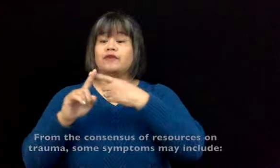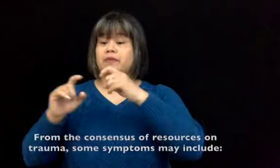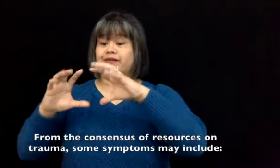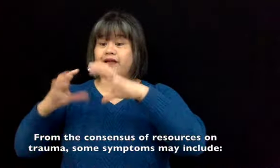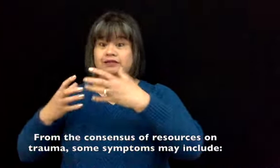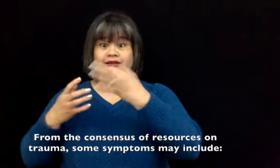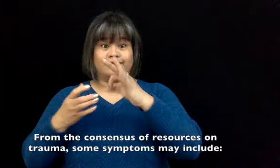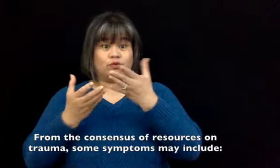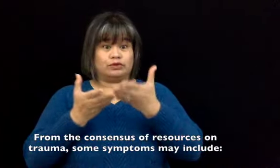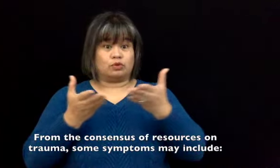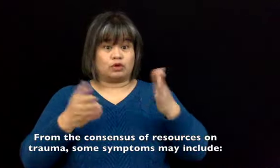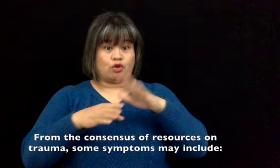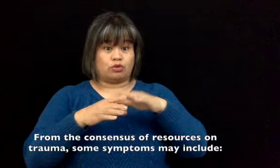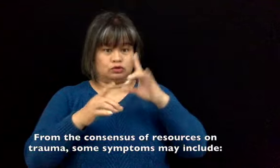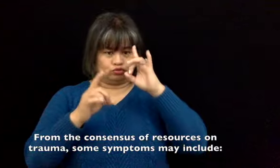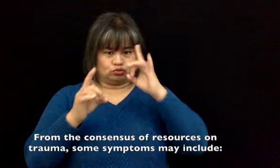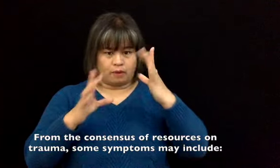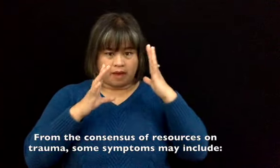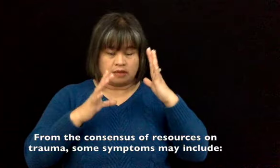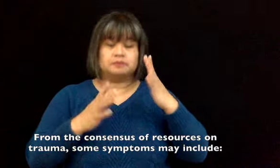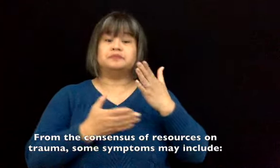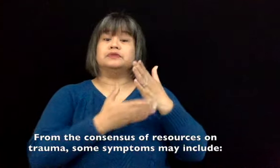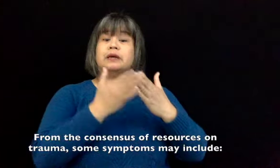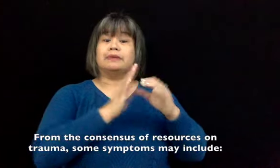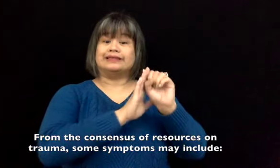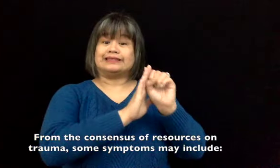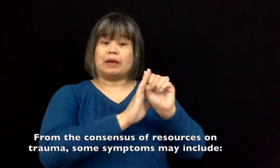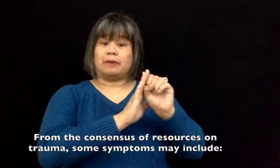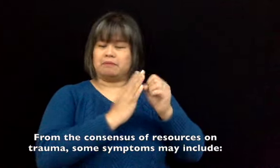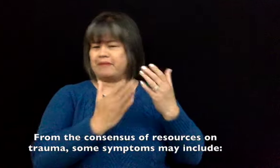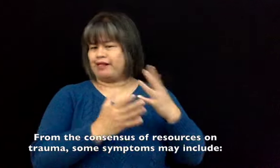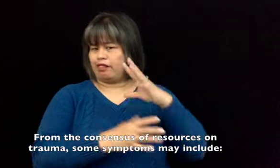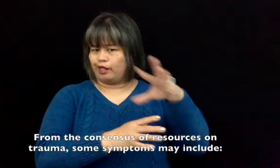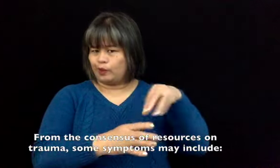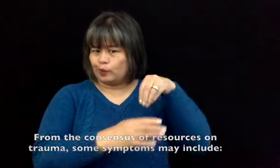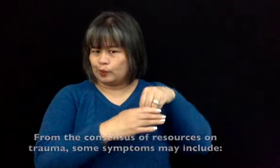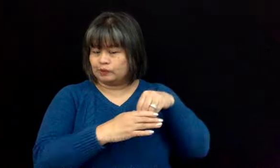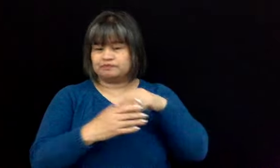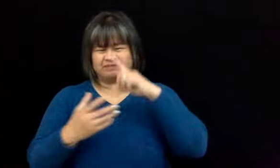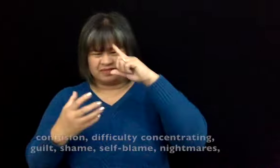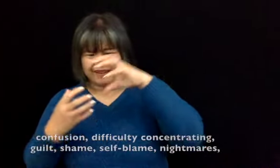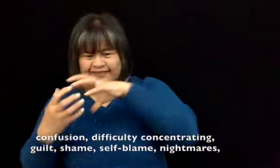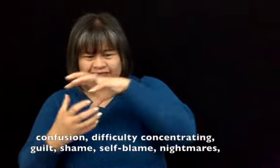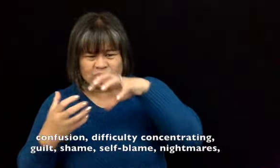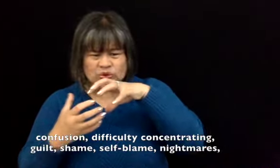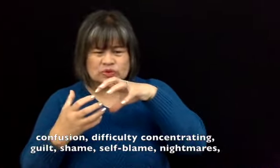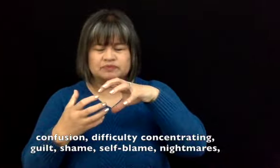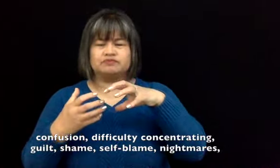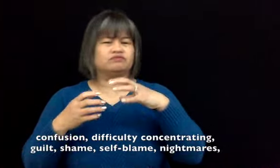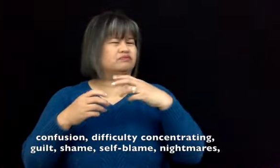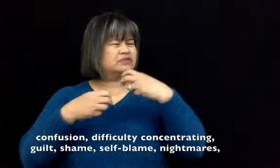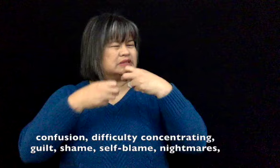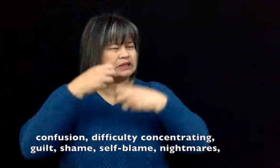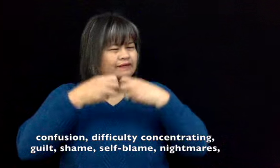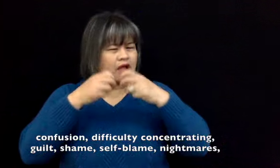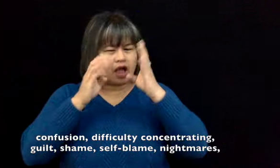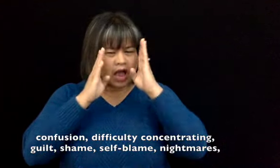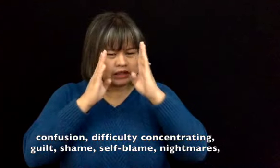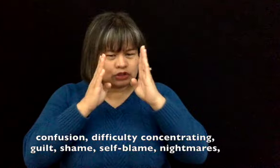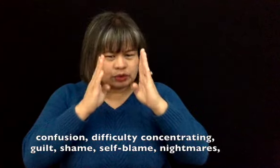From the consensus of resources on trauma, some symptoms may include confusion, difficulty